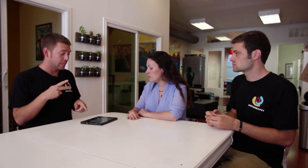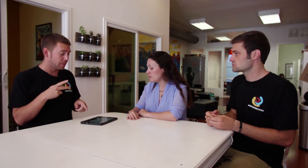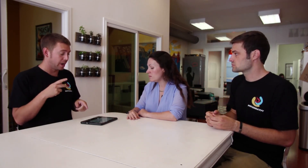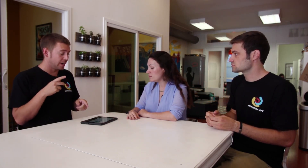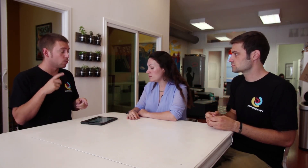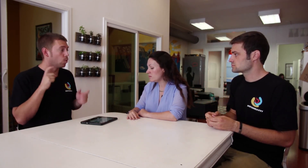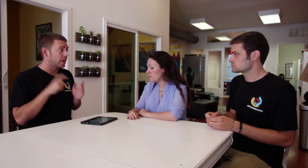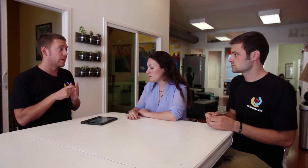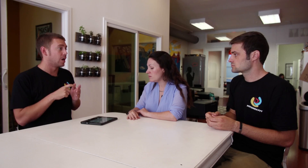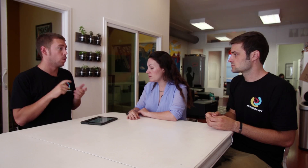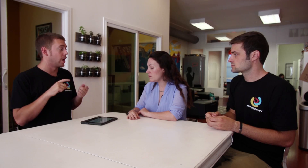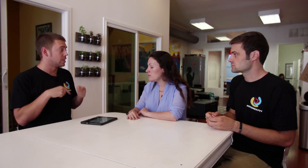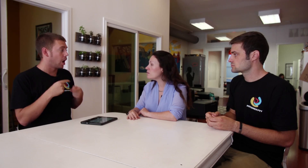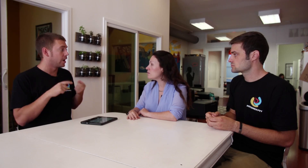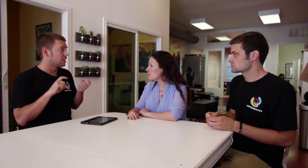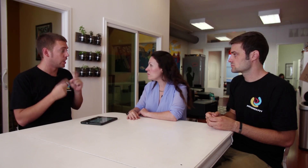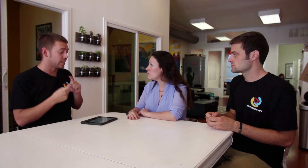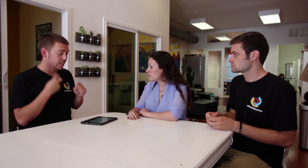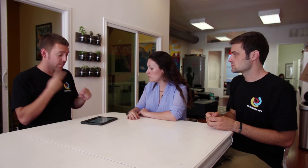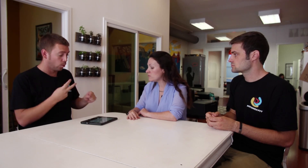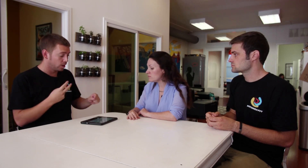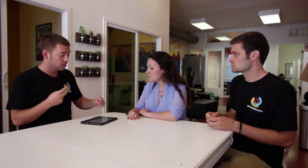deep and it's going recognize where I sign and change it into voice.